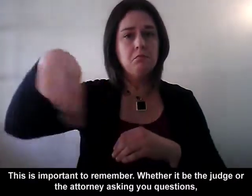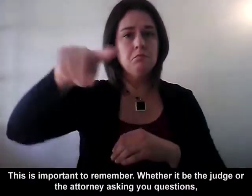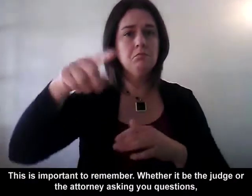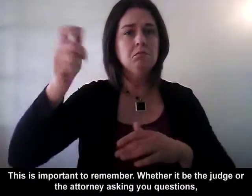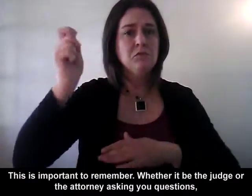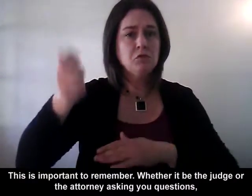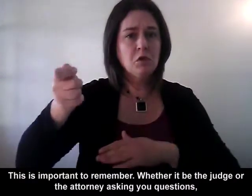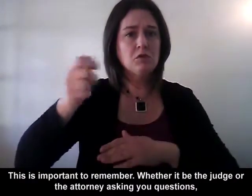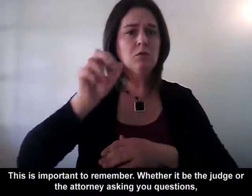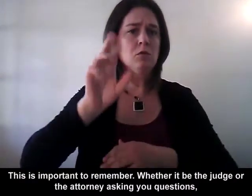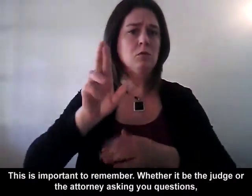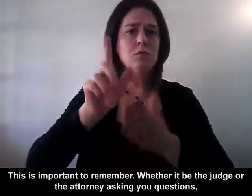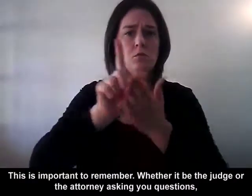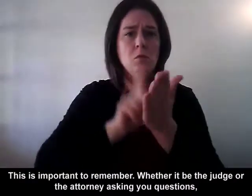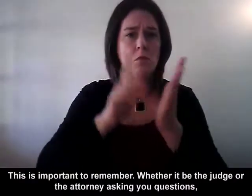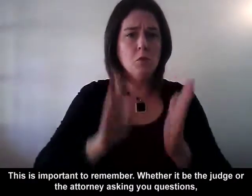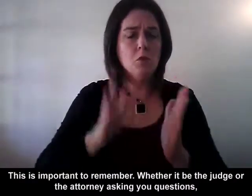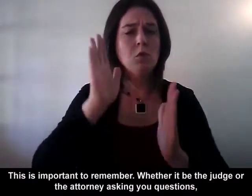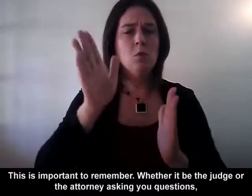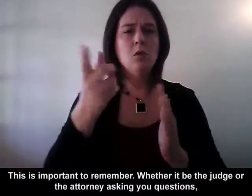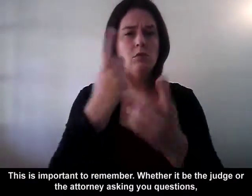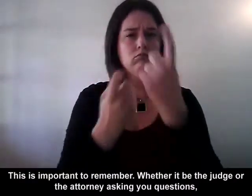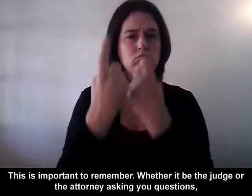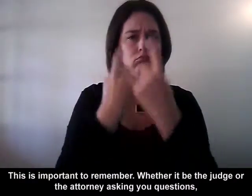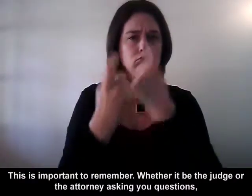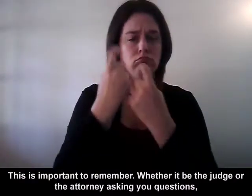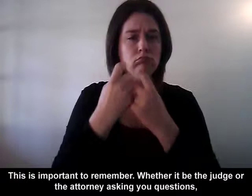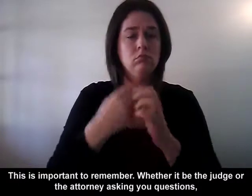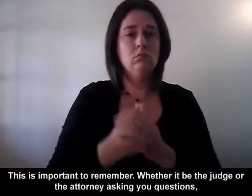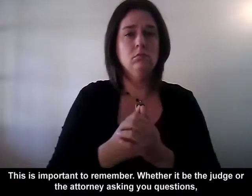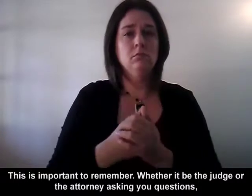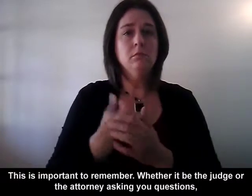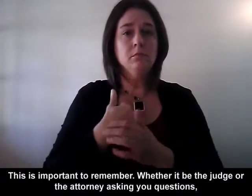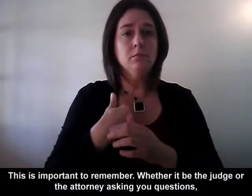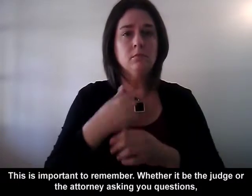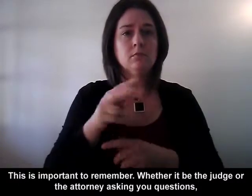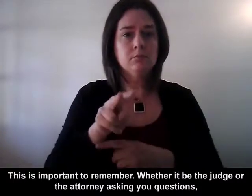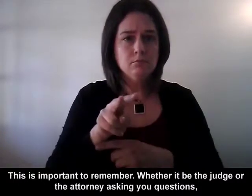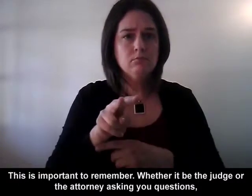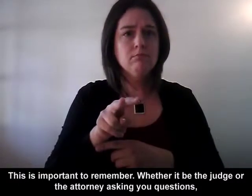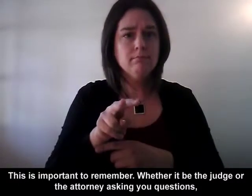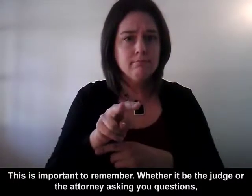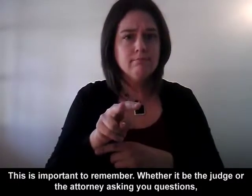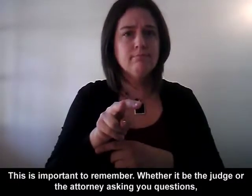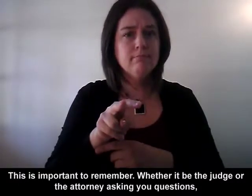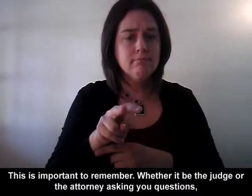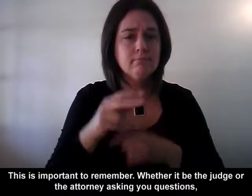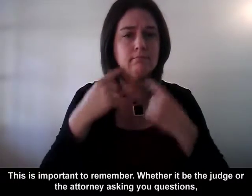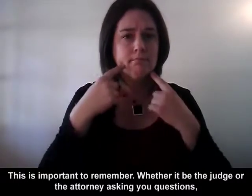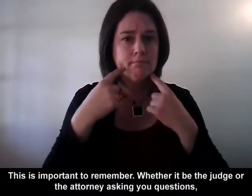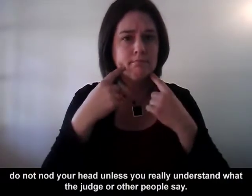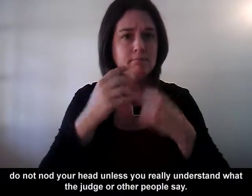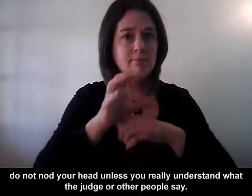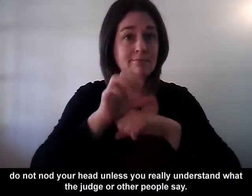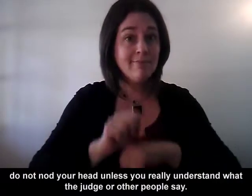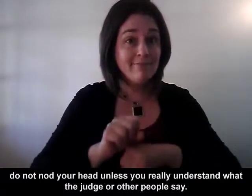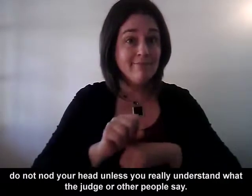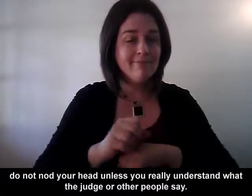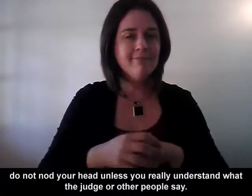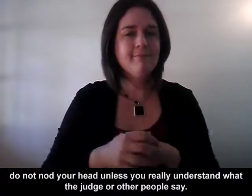This is important to remember, whether it be the judge or the attorney asking you questions, do not